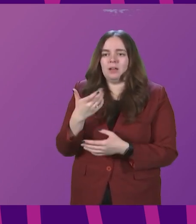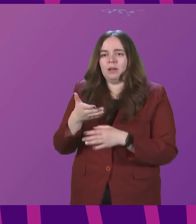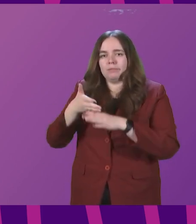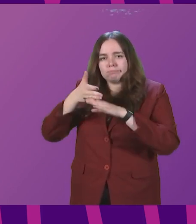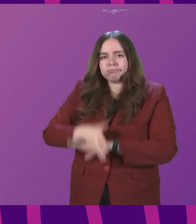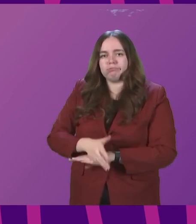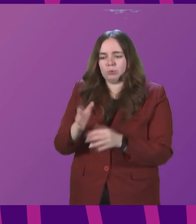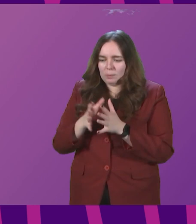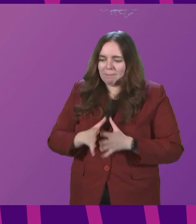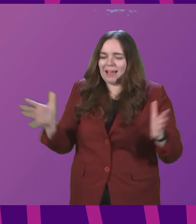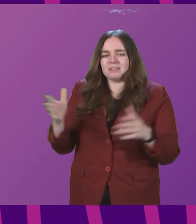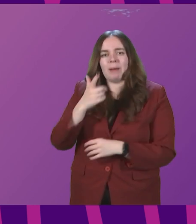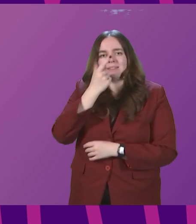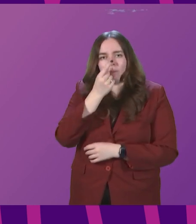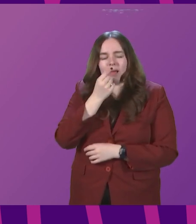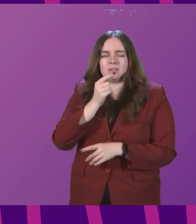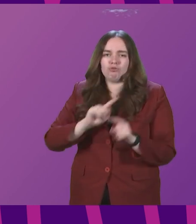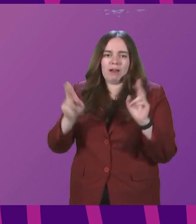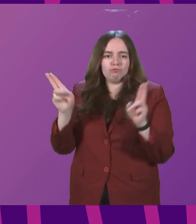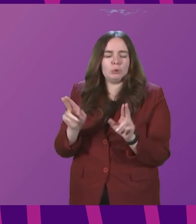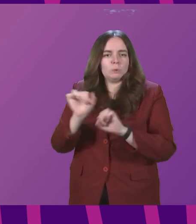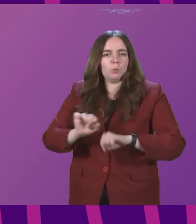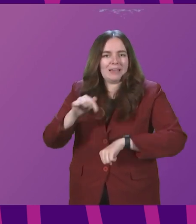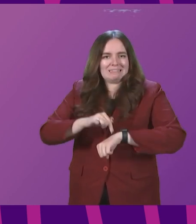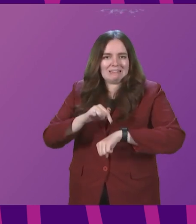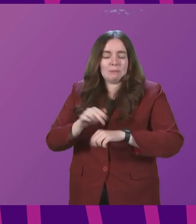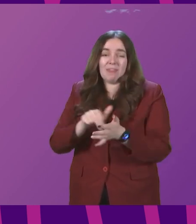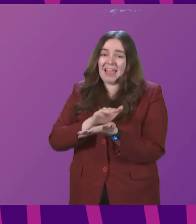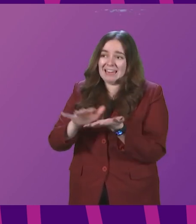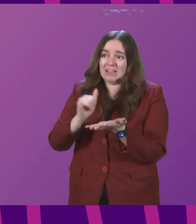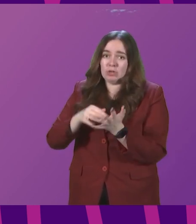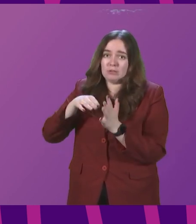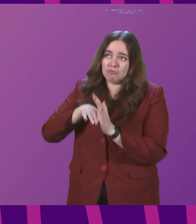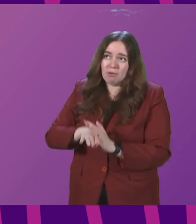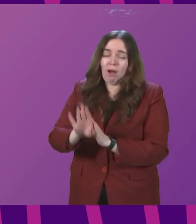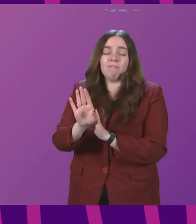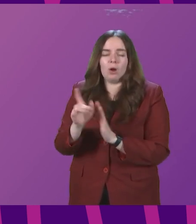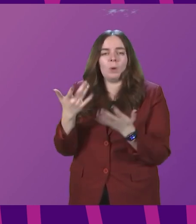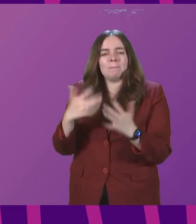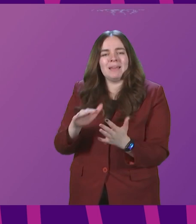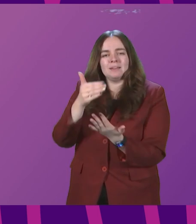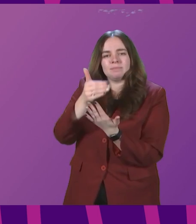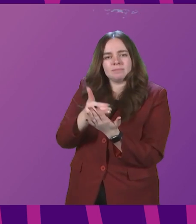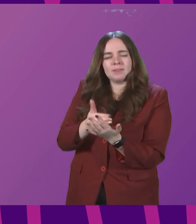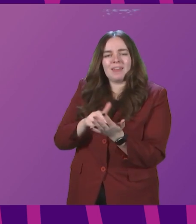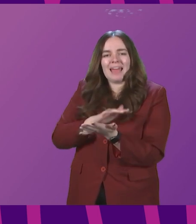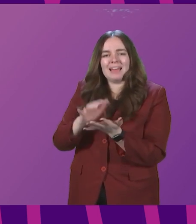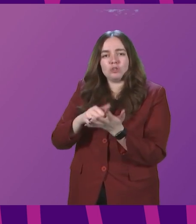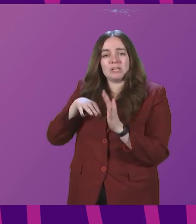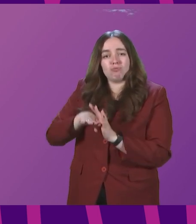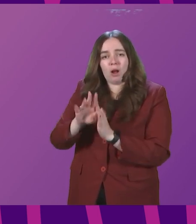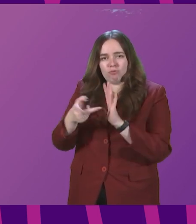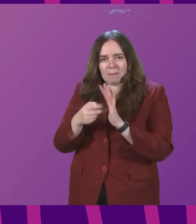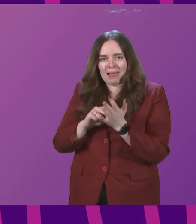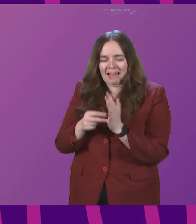maximise capacity to reduce waiting times as the professional recovers. We set out, of course, in the NHS recovery plan,